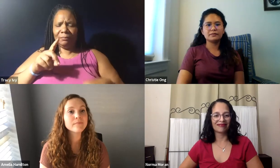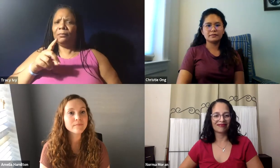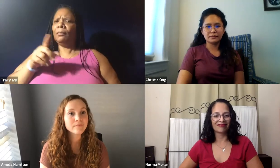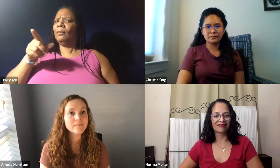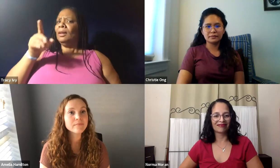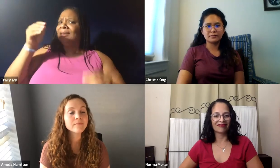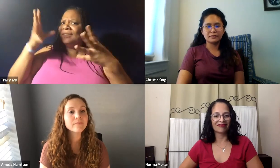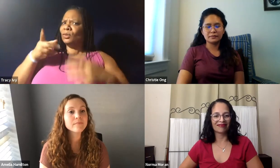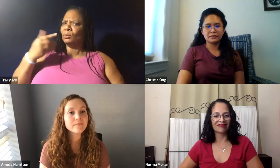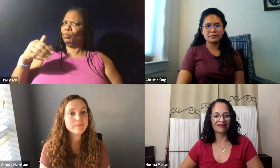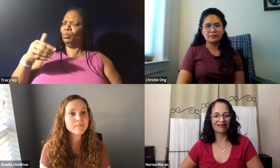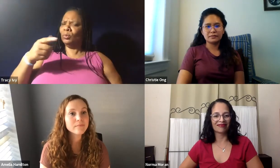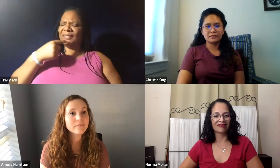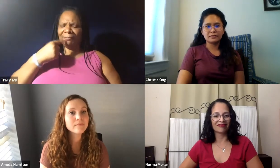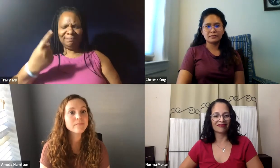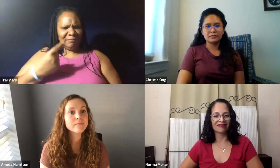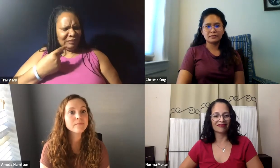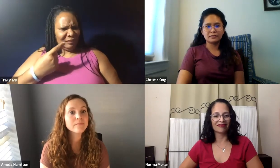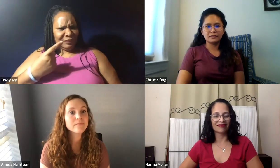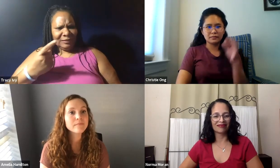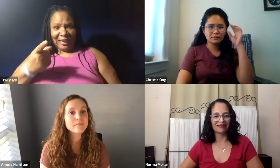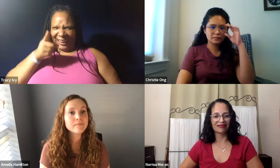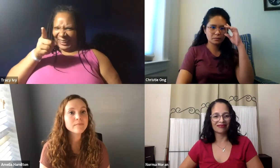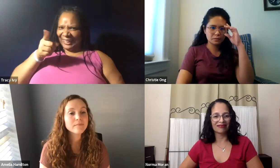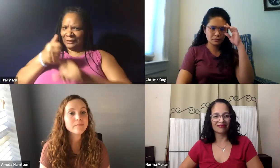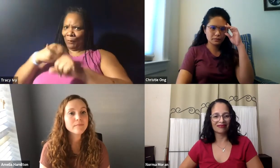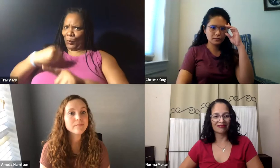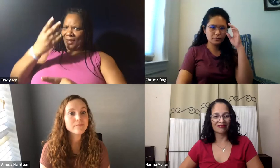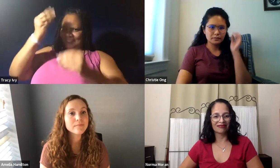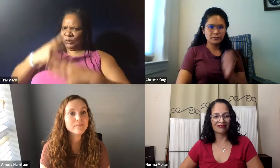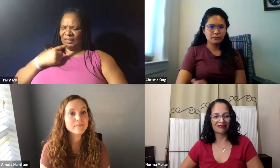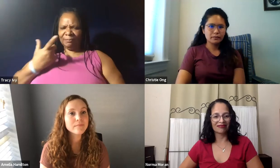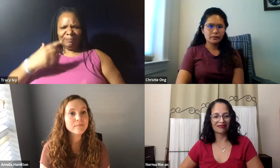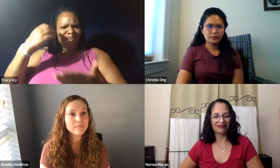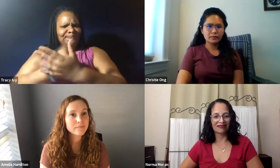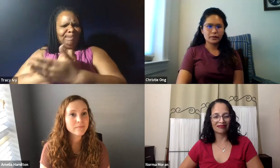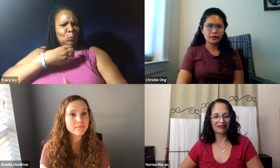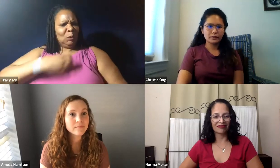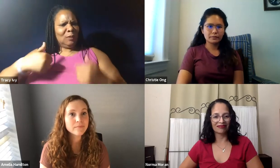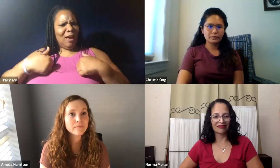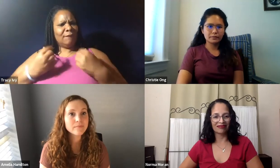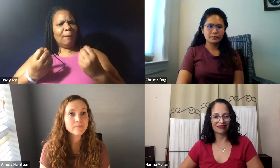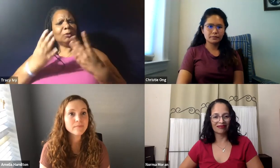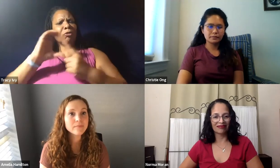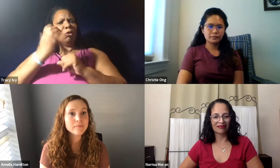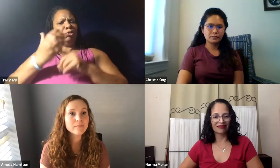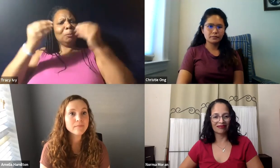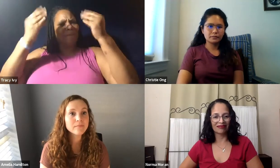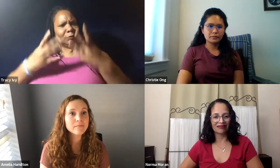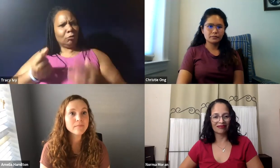One, two, three and NTID. And I remember there was one professor who said, I wish